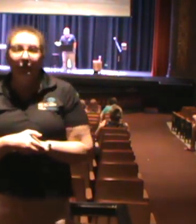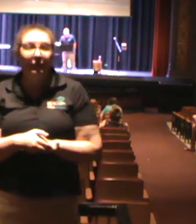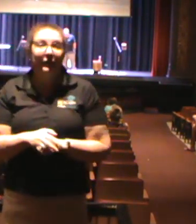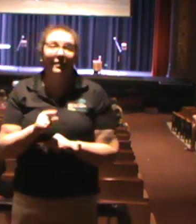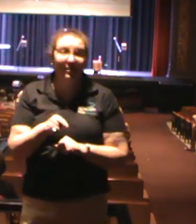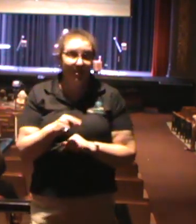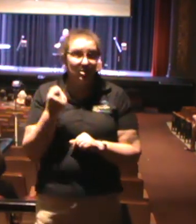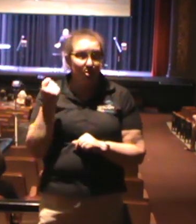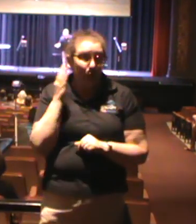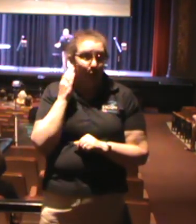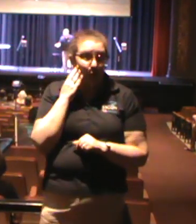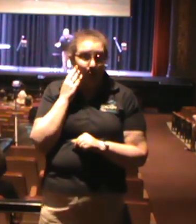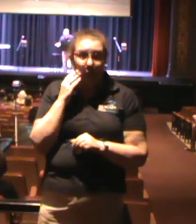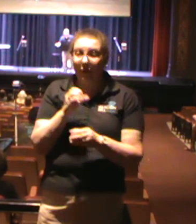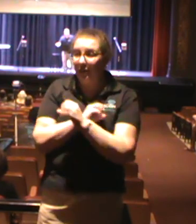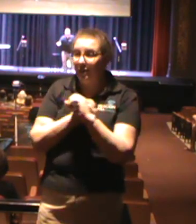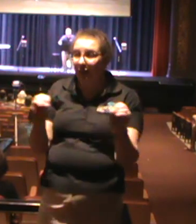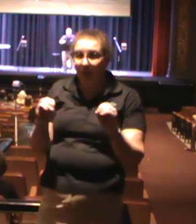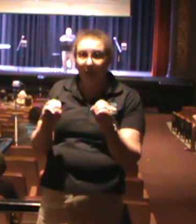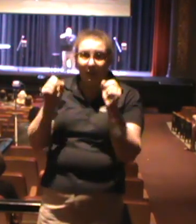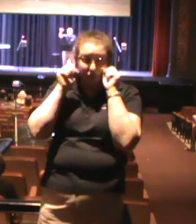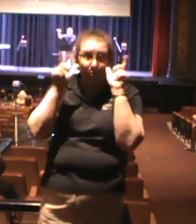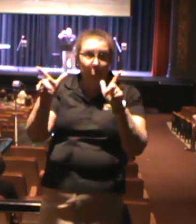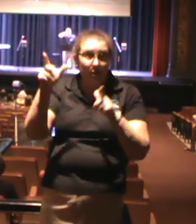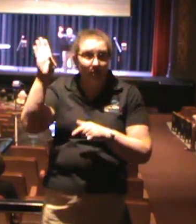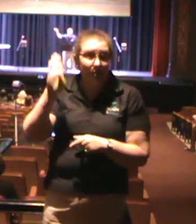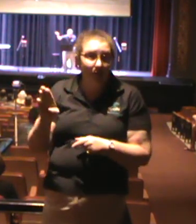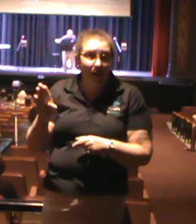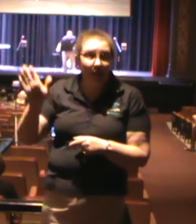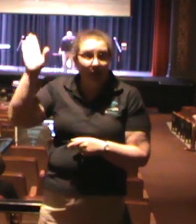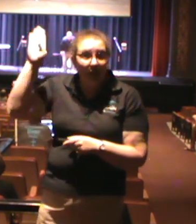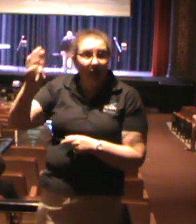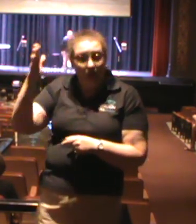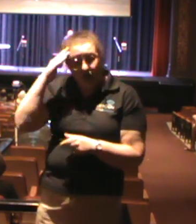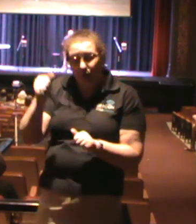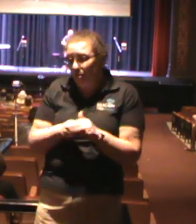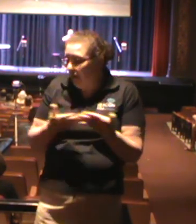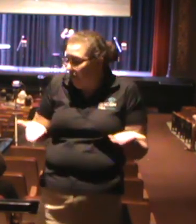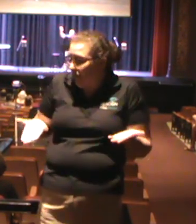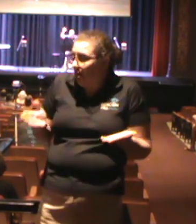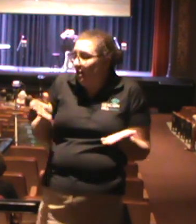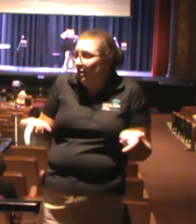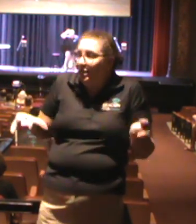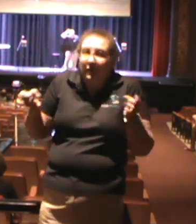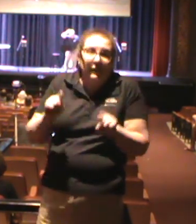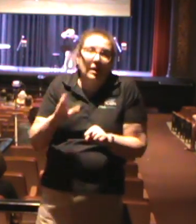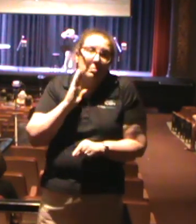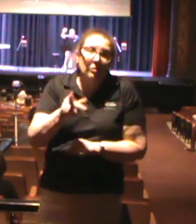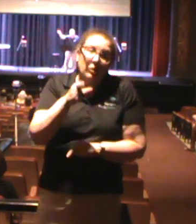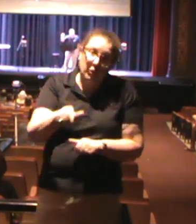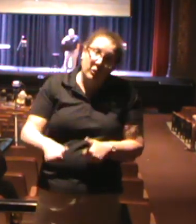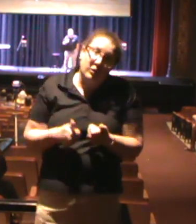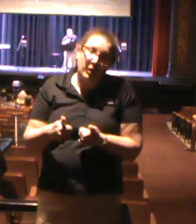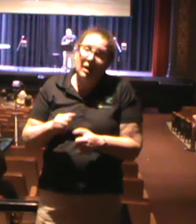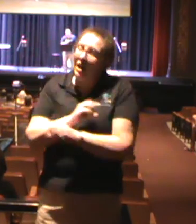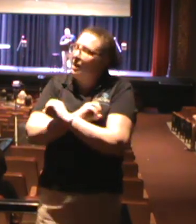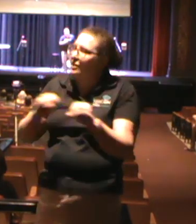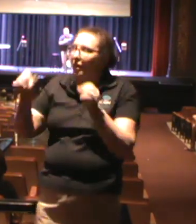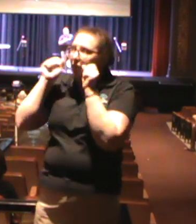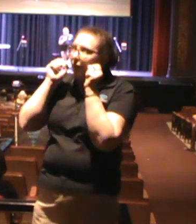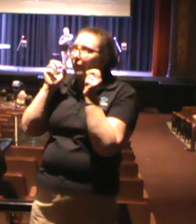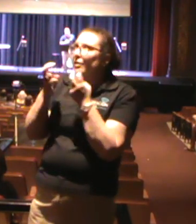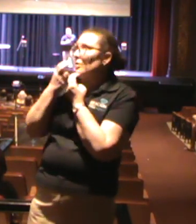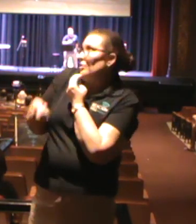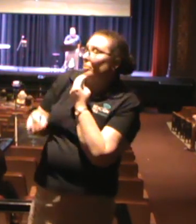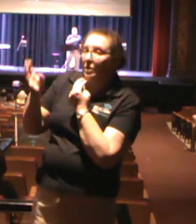nothing has ever occurred to God? Like, God knows everything that's going to happen in your life. Nothing takes him by surprise. But in the moment